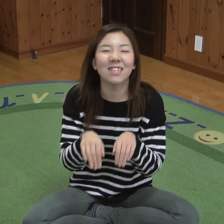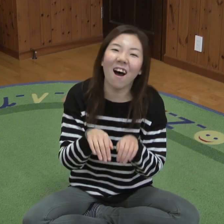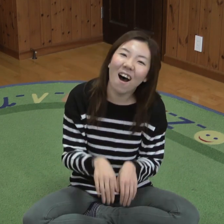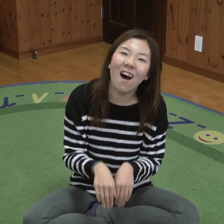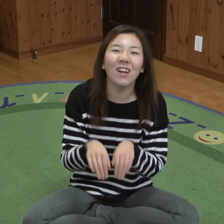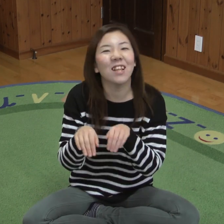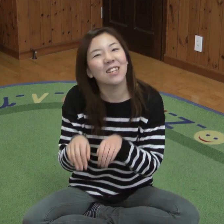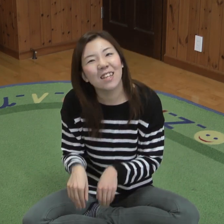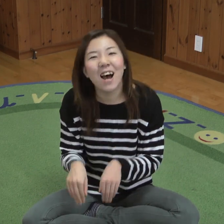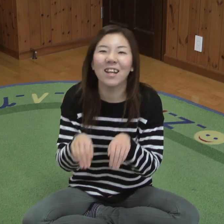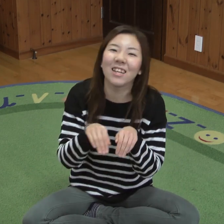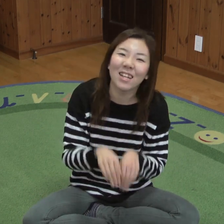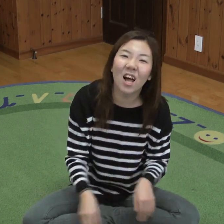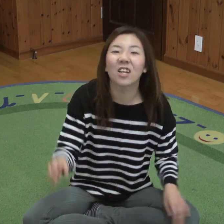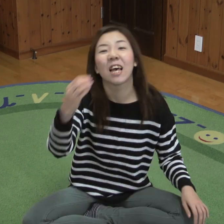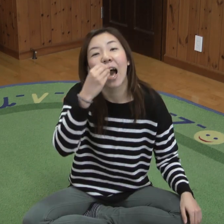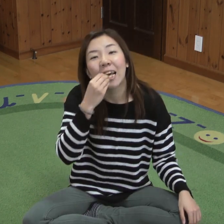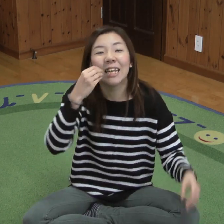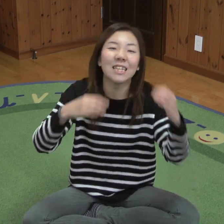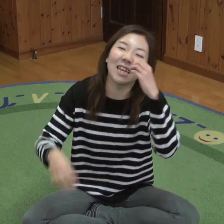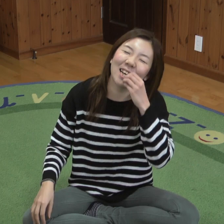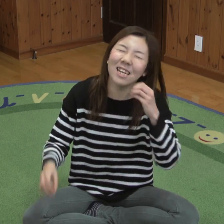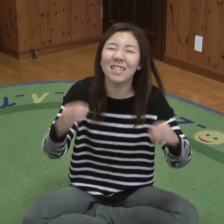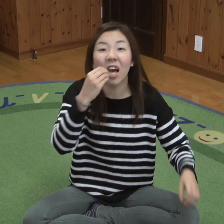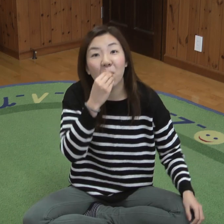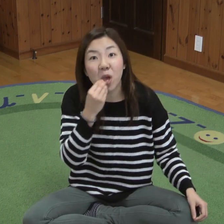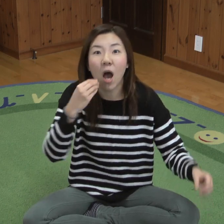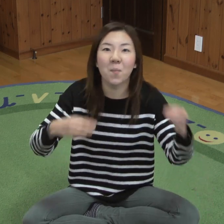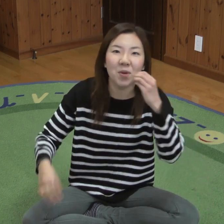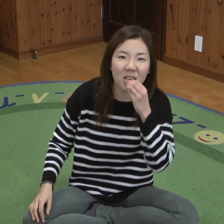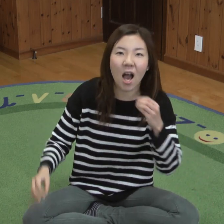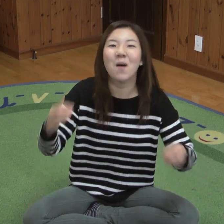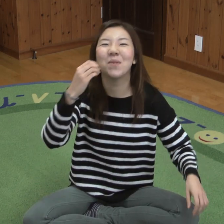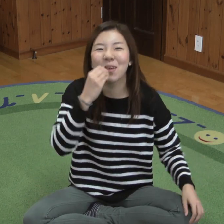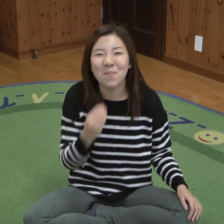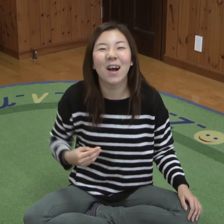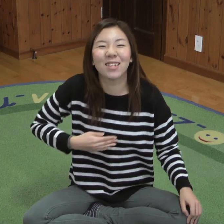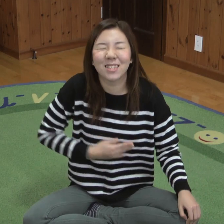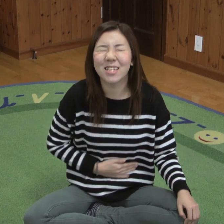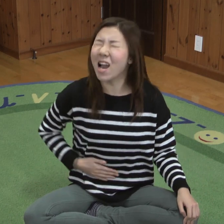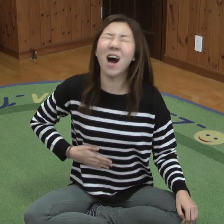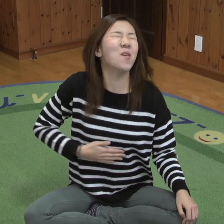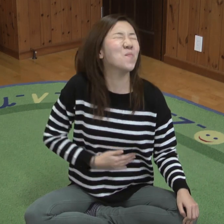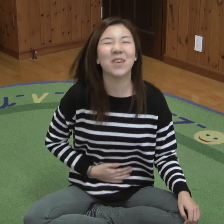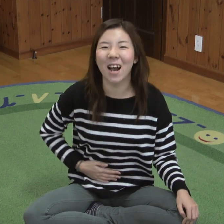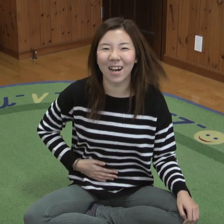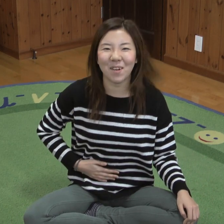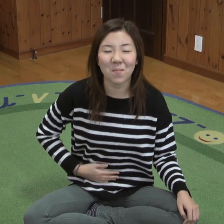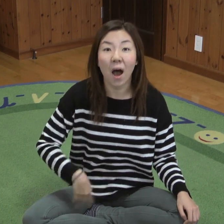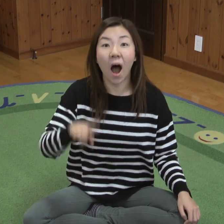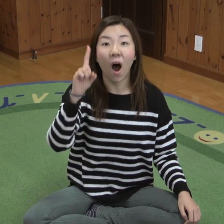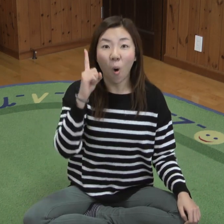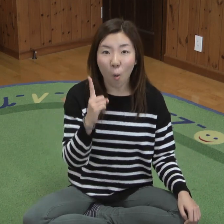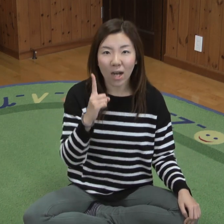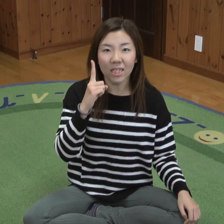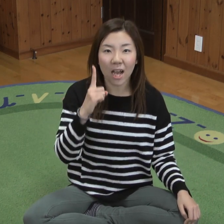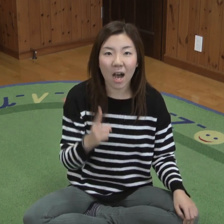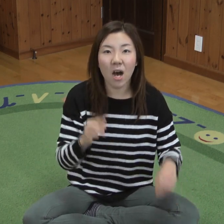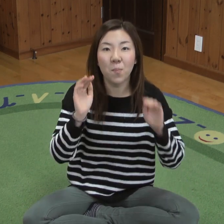on a tiny log Eating some yummy, yummy bugs. Yum, yum! One jumped